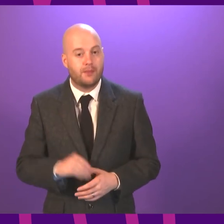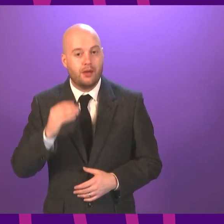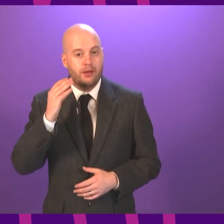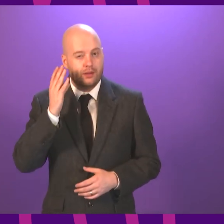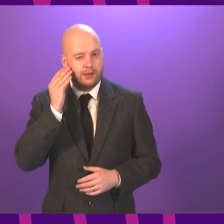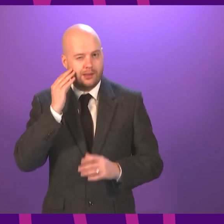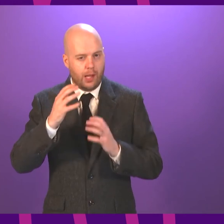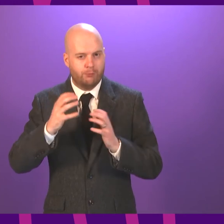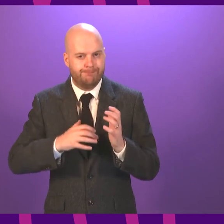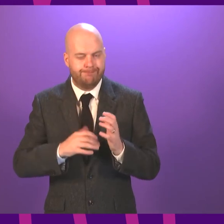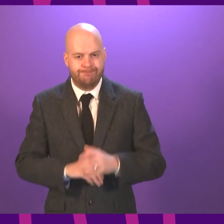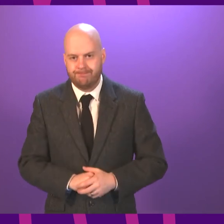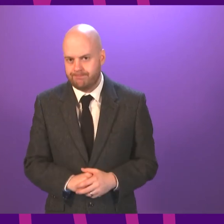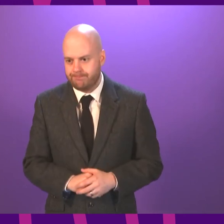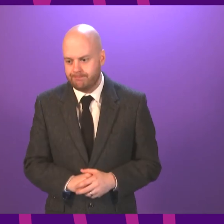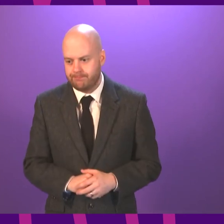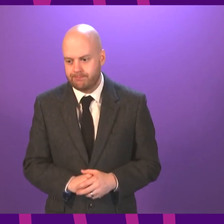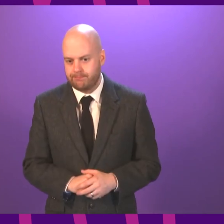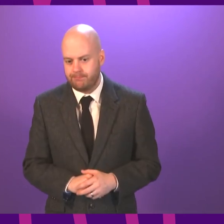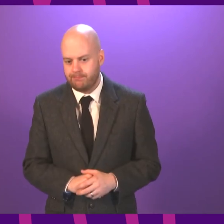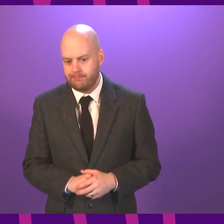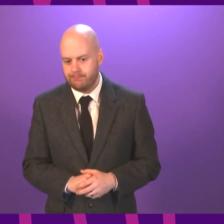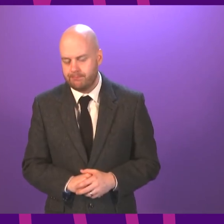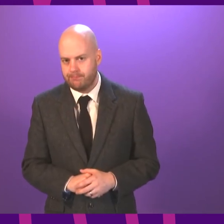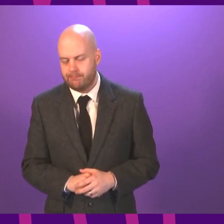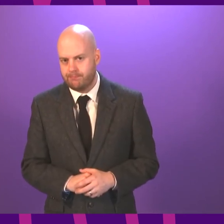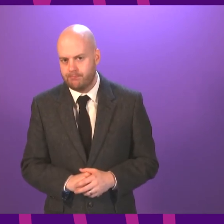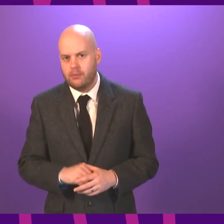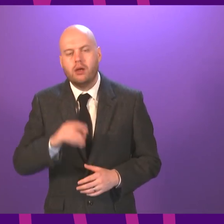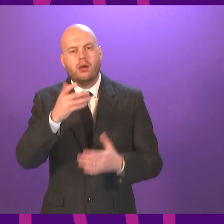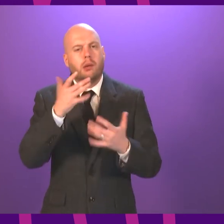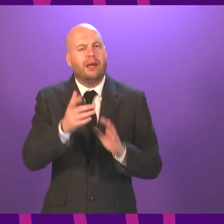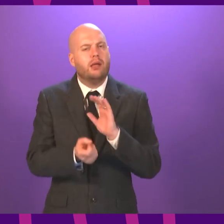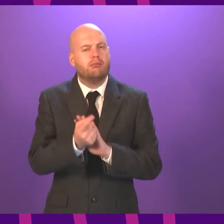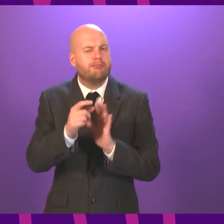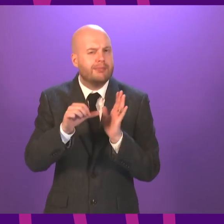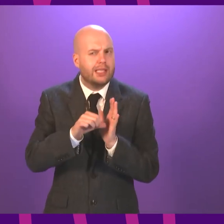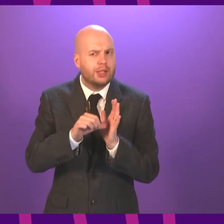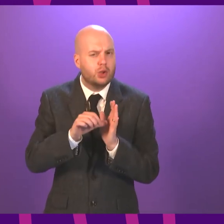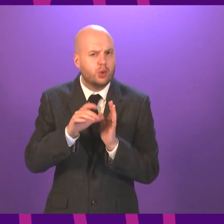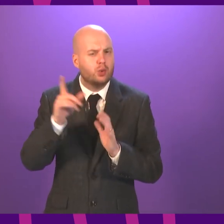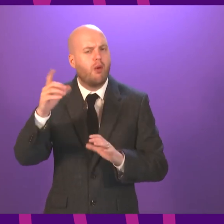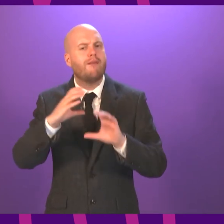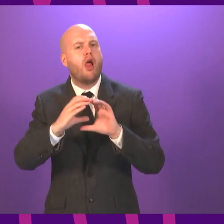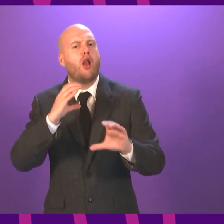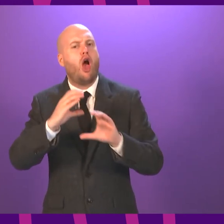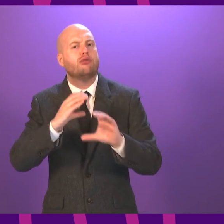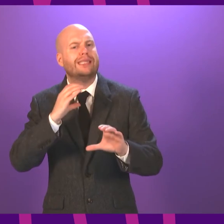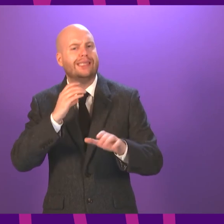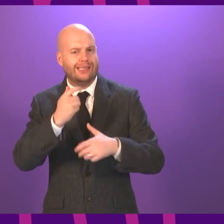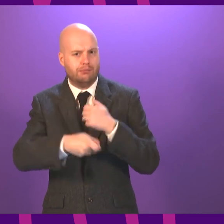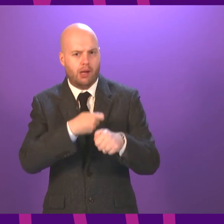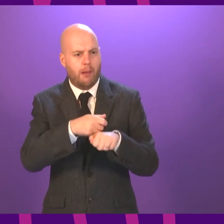The technical issue with NB Hebride and Isles led to a backlog of lorries, many of which contained perishable goods and had to be left behind.